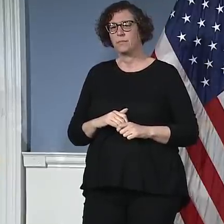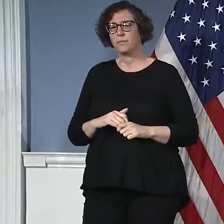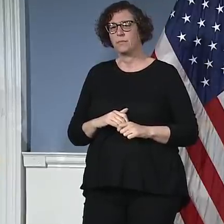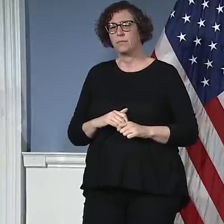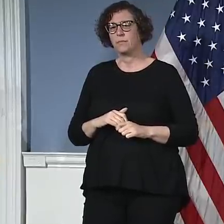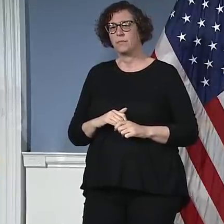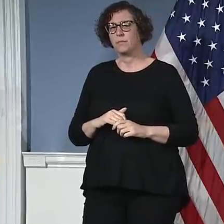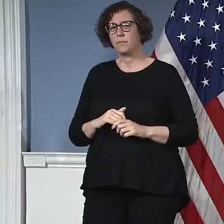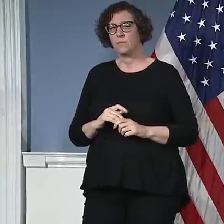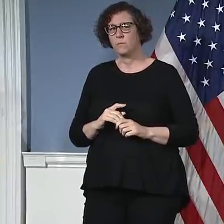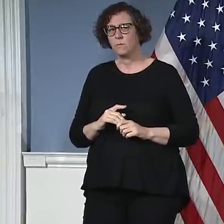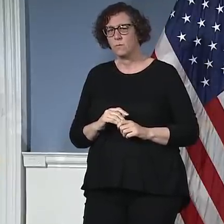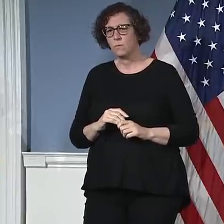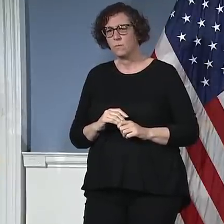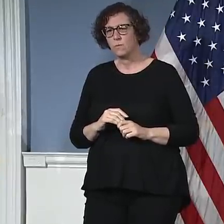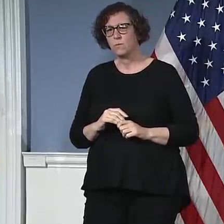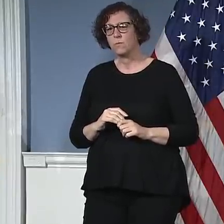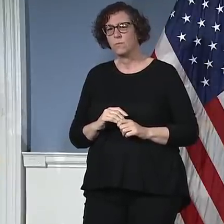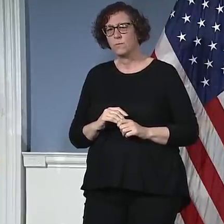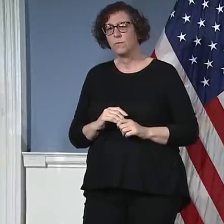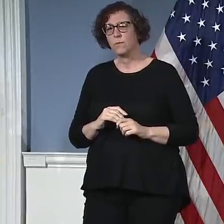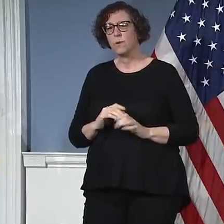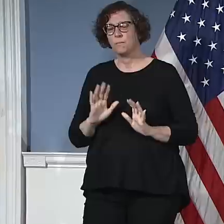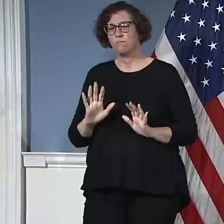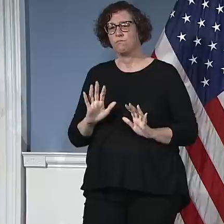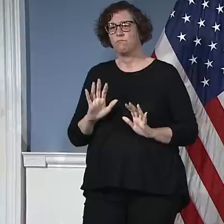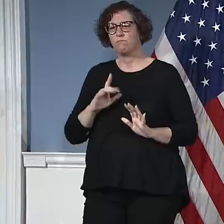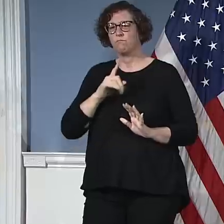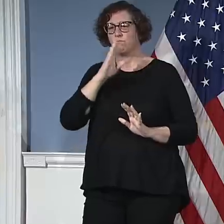start, I think, with the person who's making the decision, which is me.